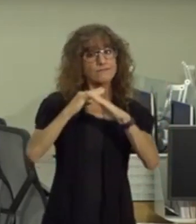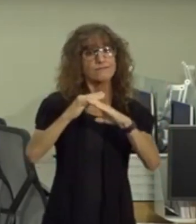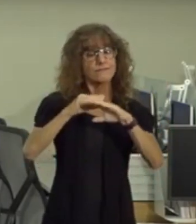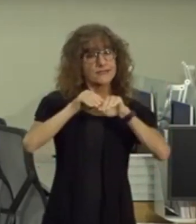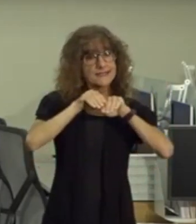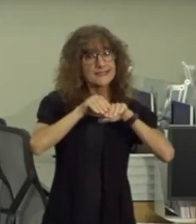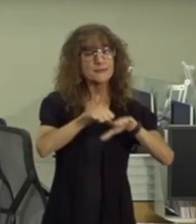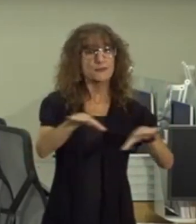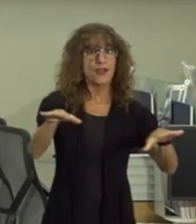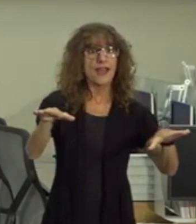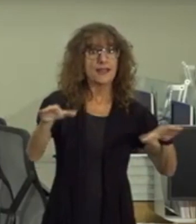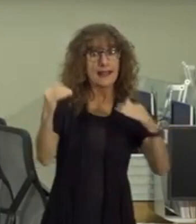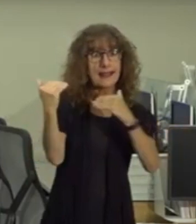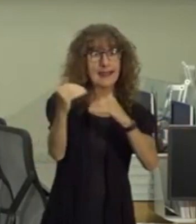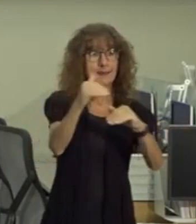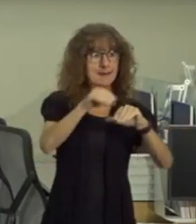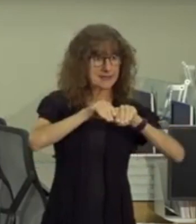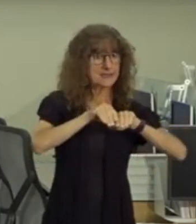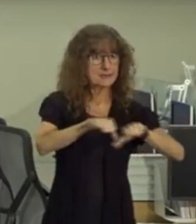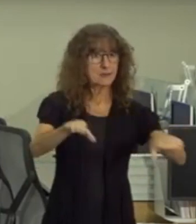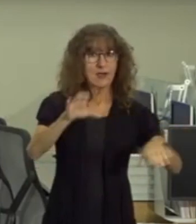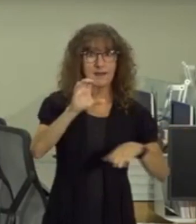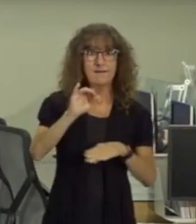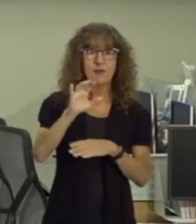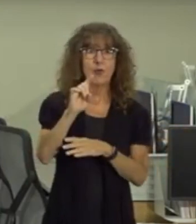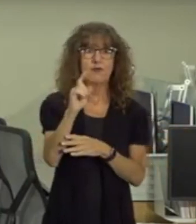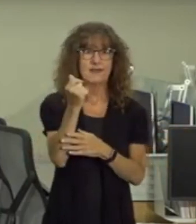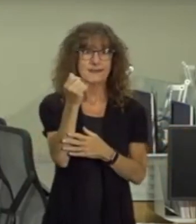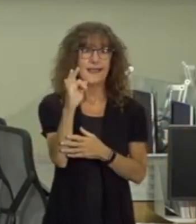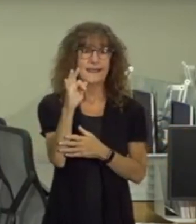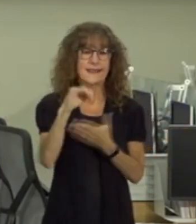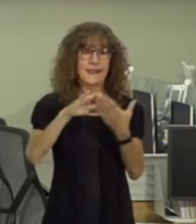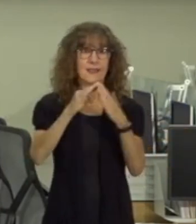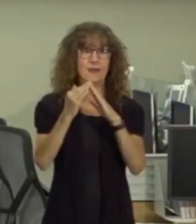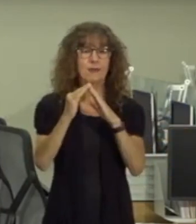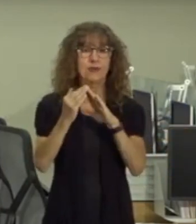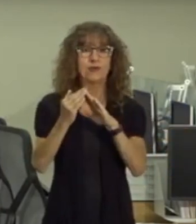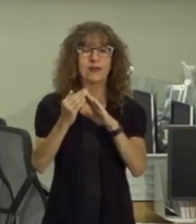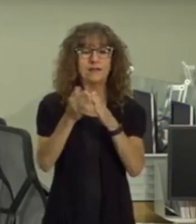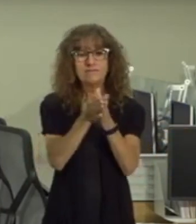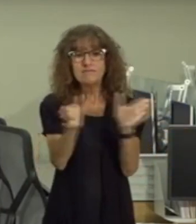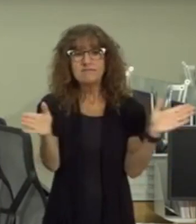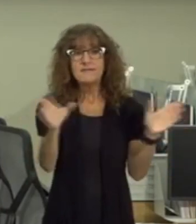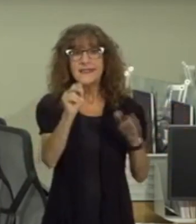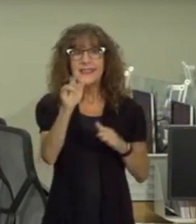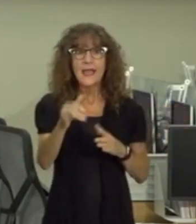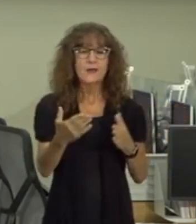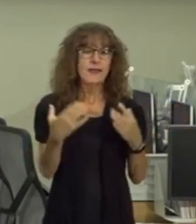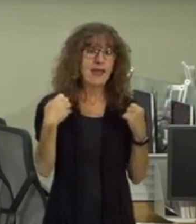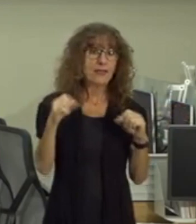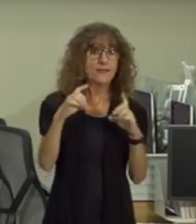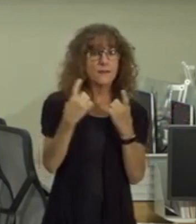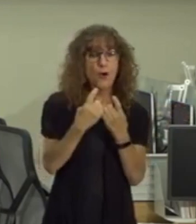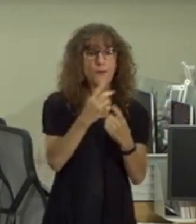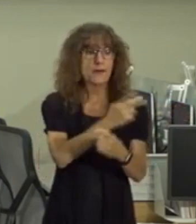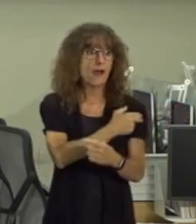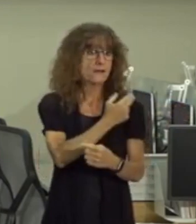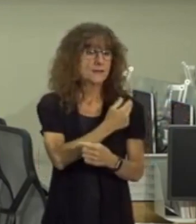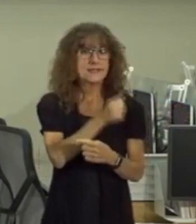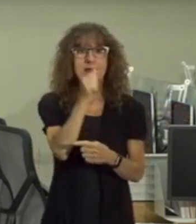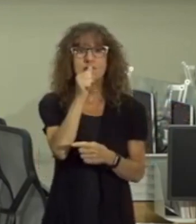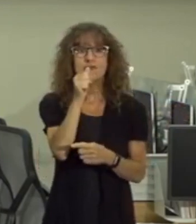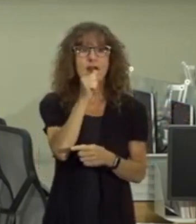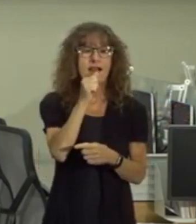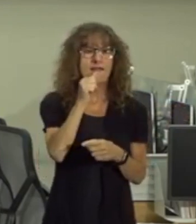of kovat or limited the spread of kovat 19 in our community countywide through our health department our hospitals and other private